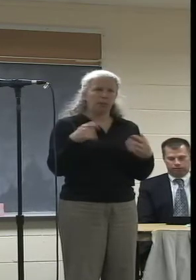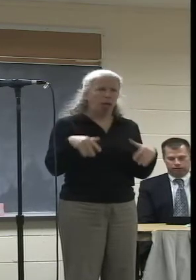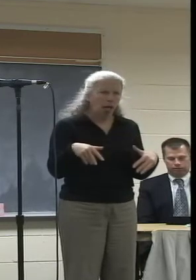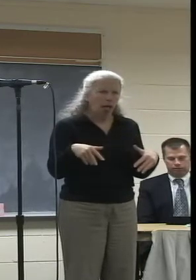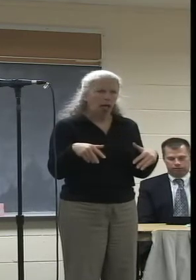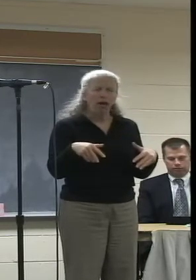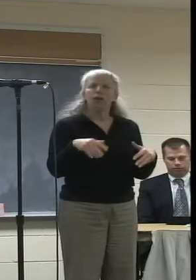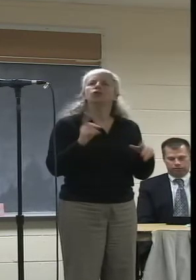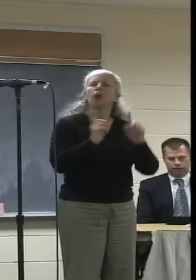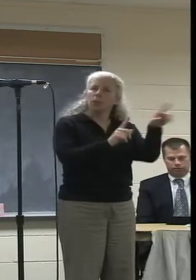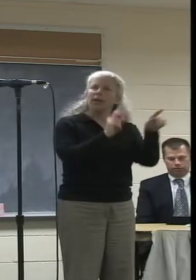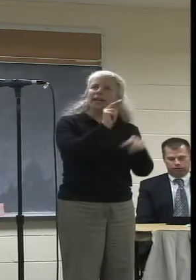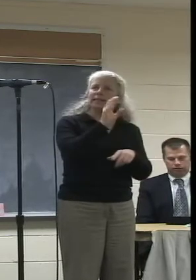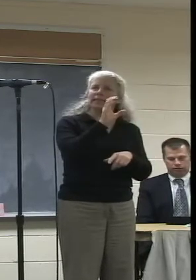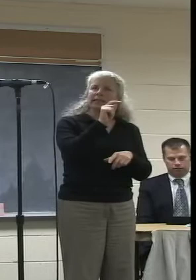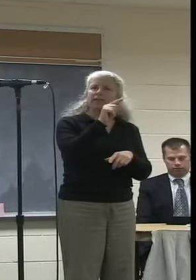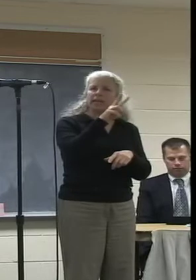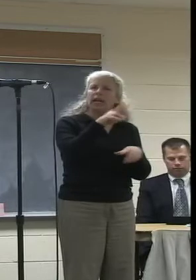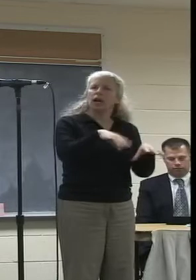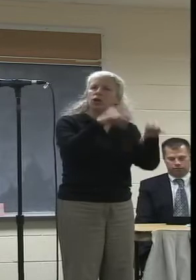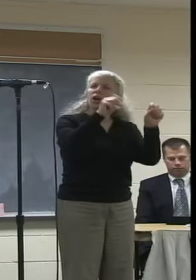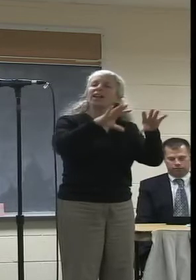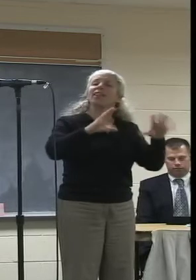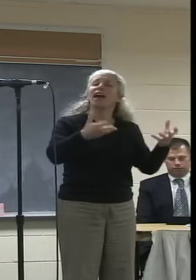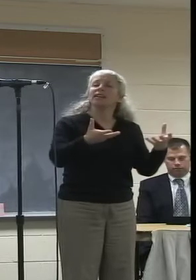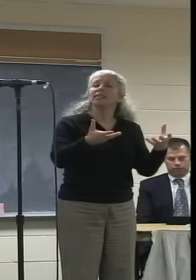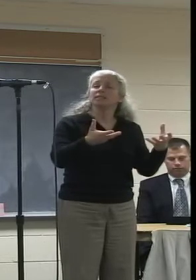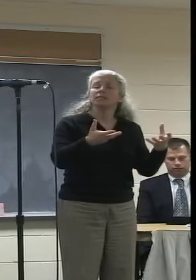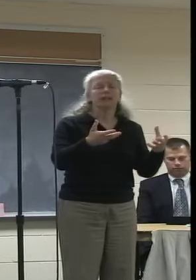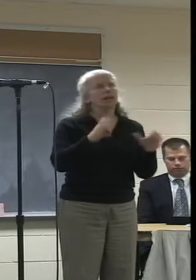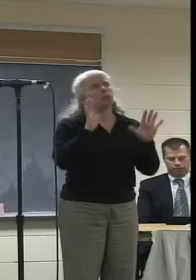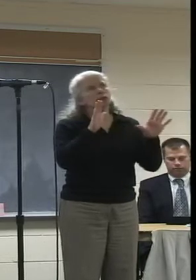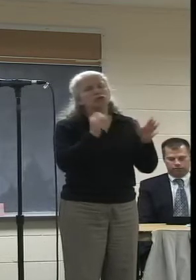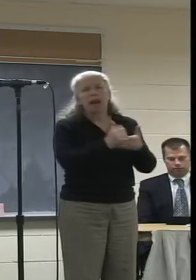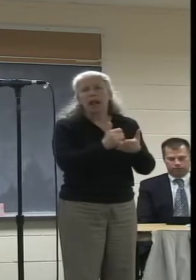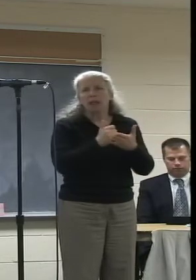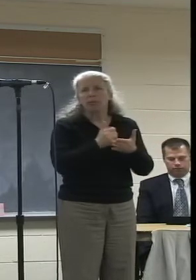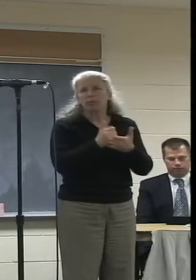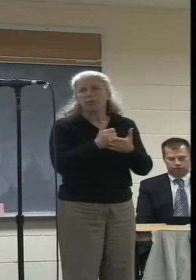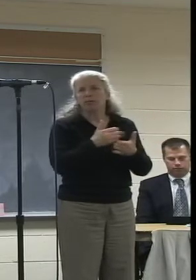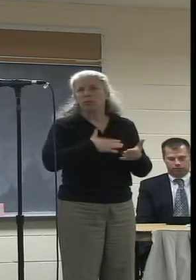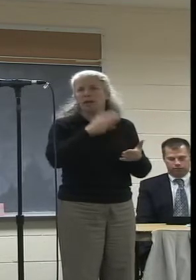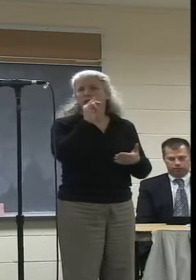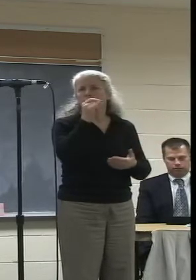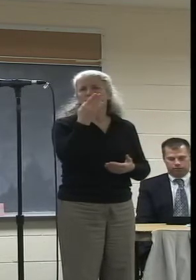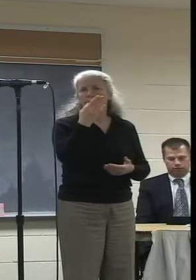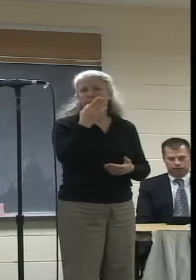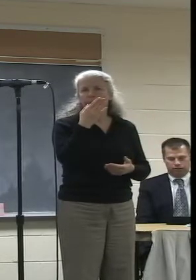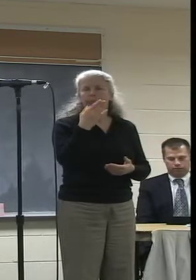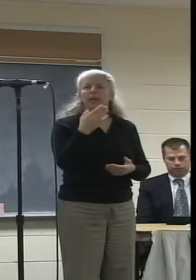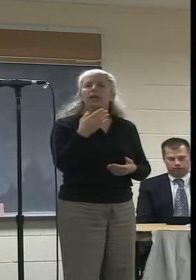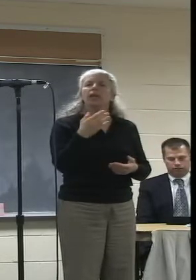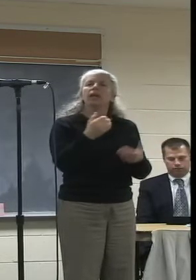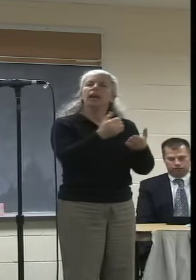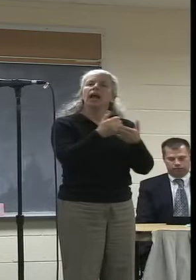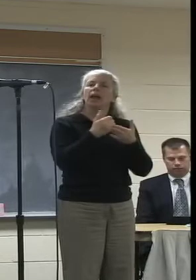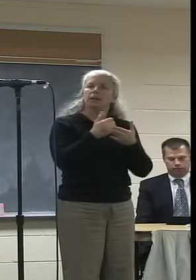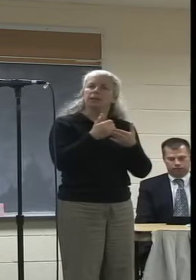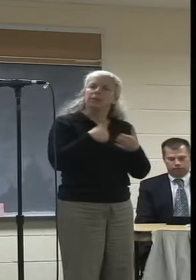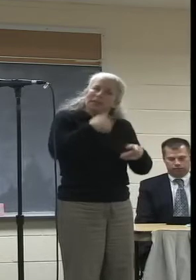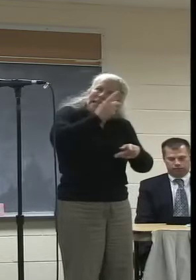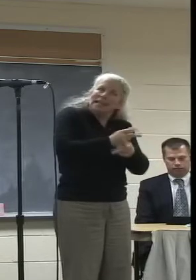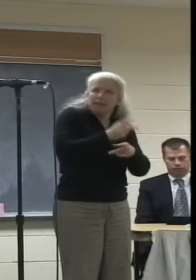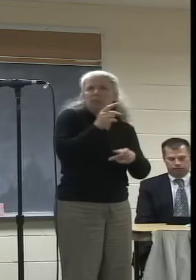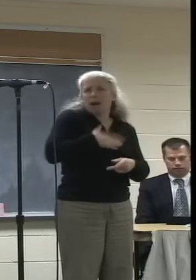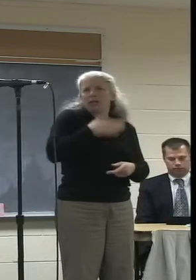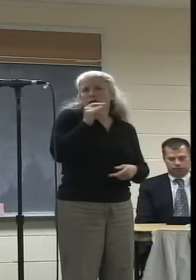took the training at NCTV, which was a tremendous help to my new position. It helped me hang on to my job,